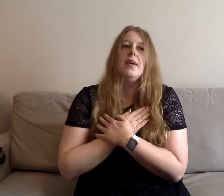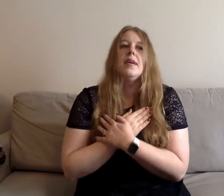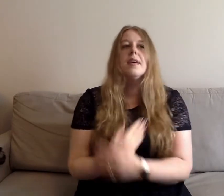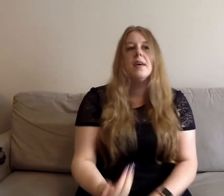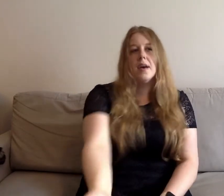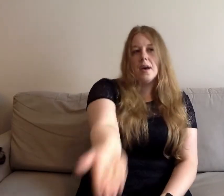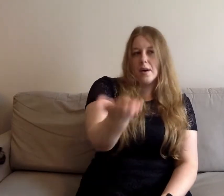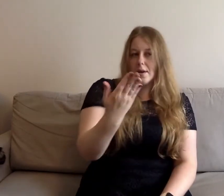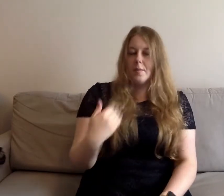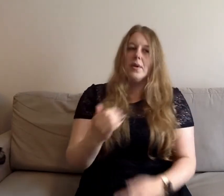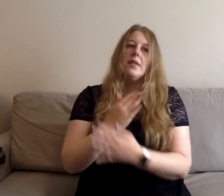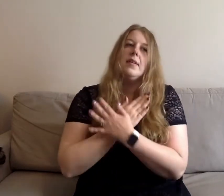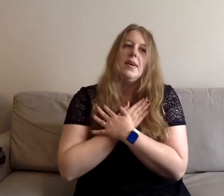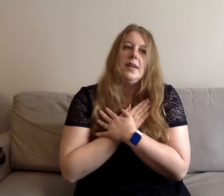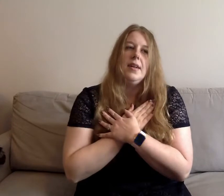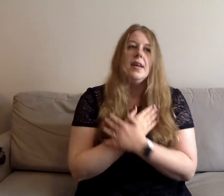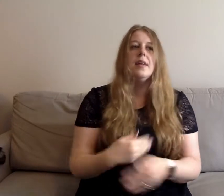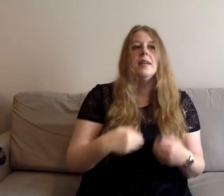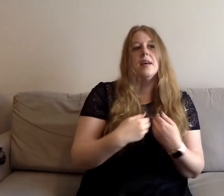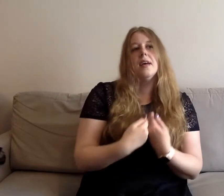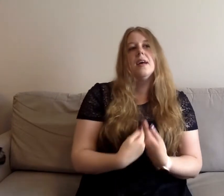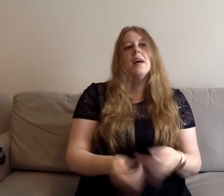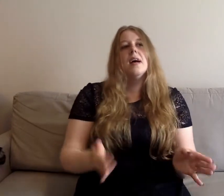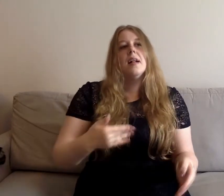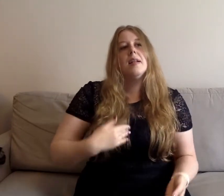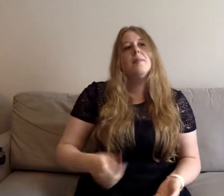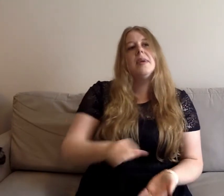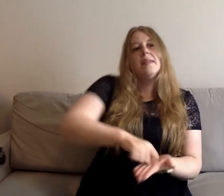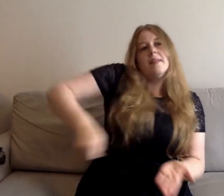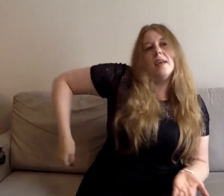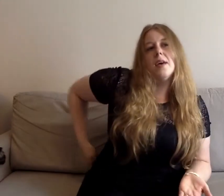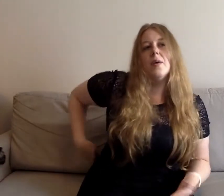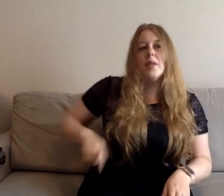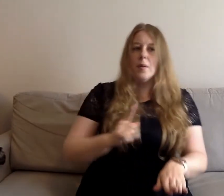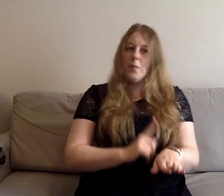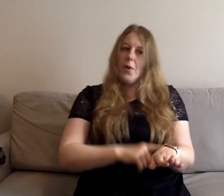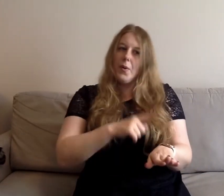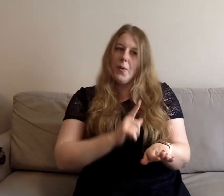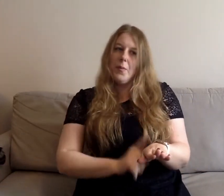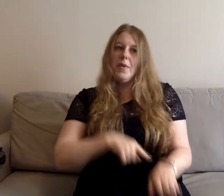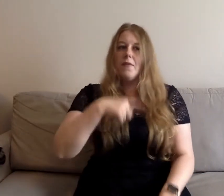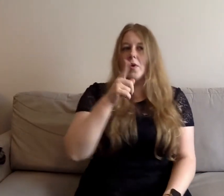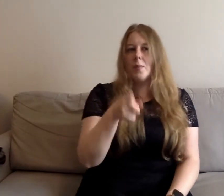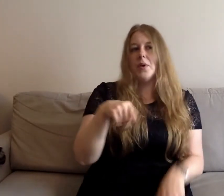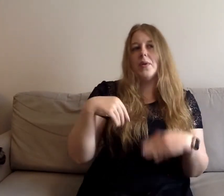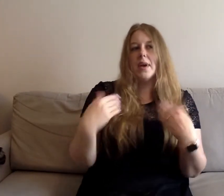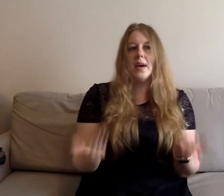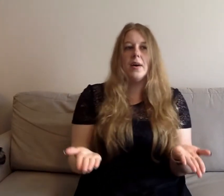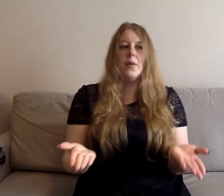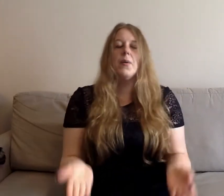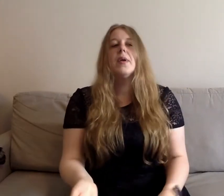Come on, darling, let me steal this moment from you now.